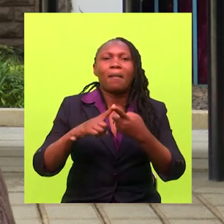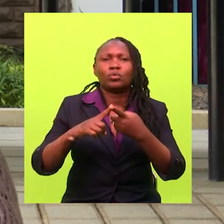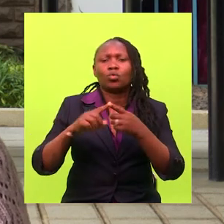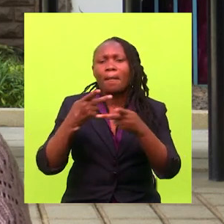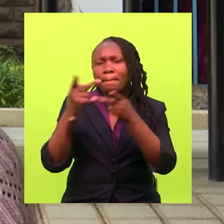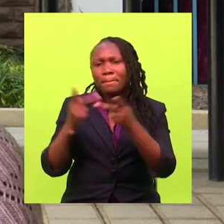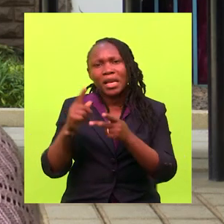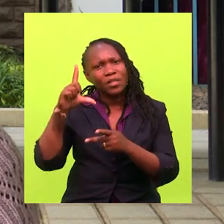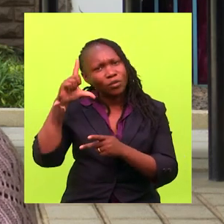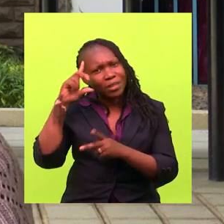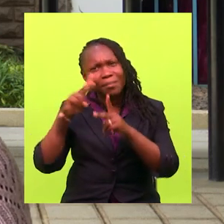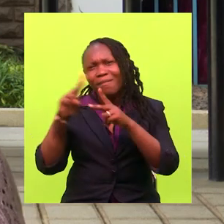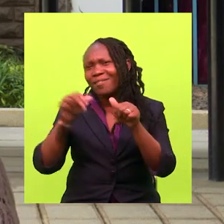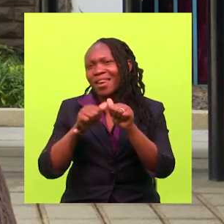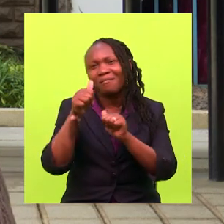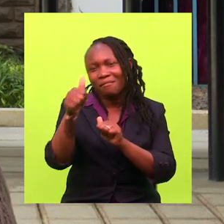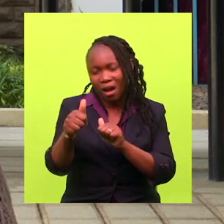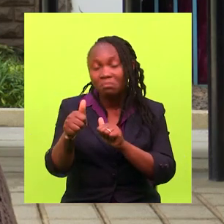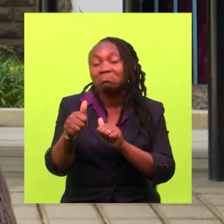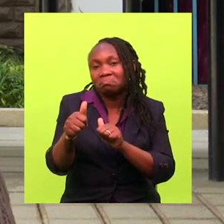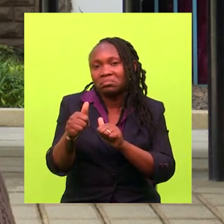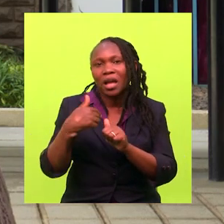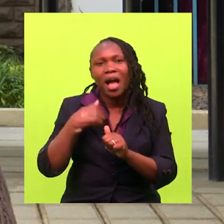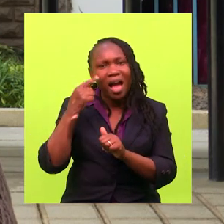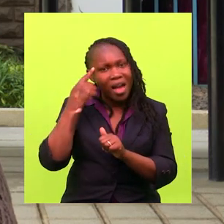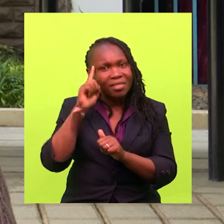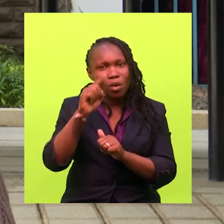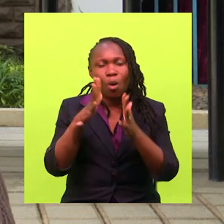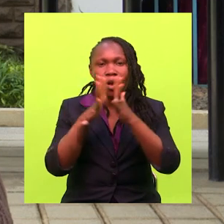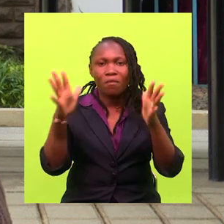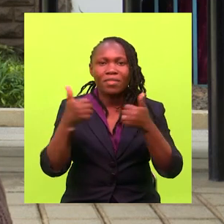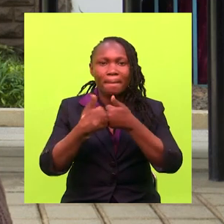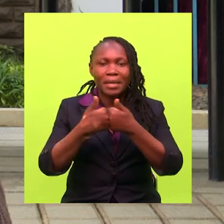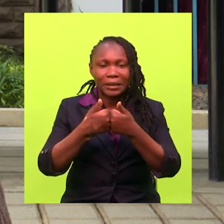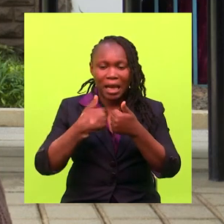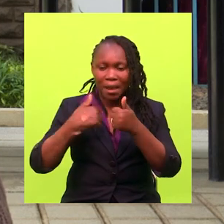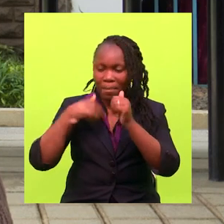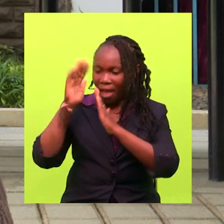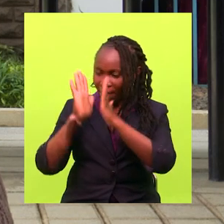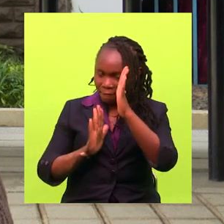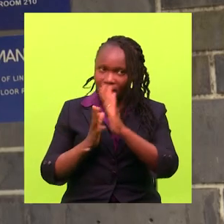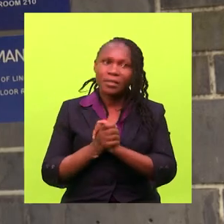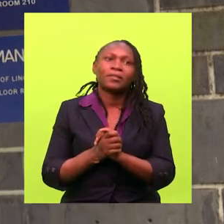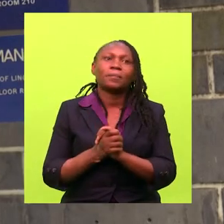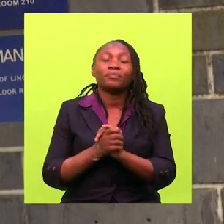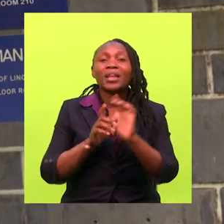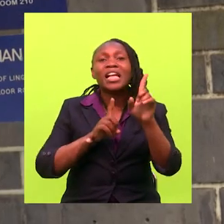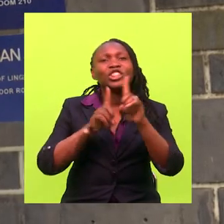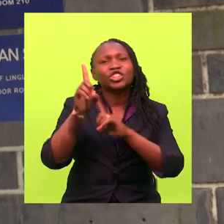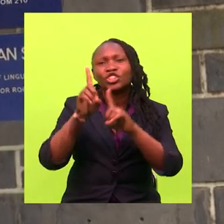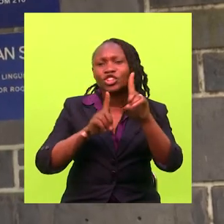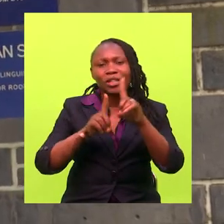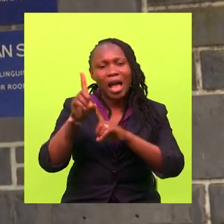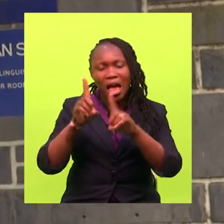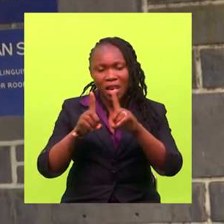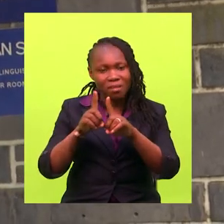hostel, which is quite a distance. So, I think that's one of the greatest challenges that I've faced. Bejani has